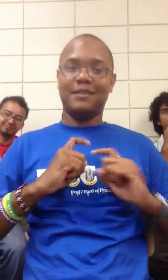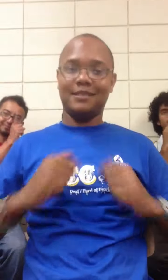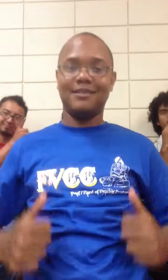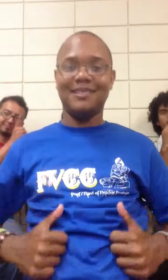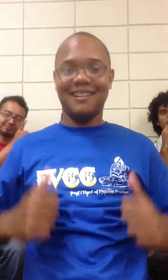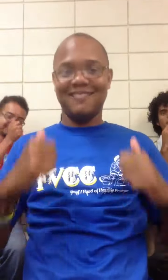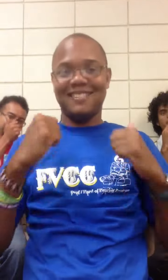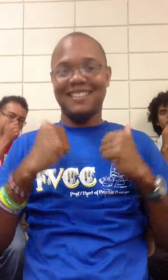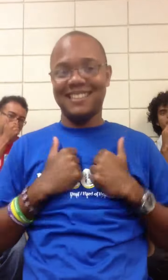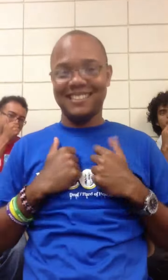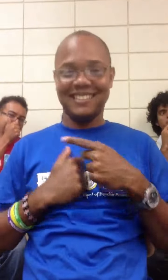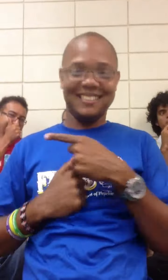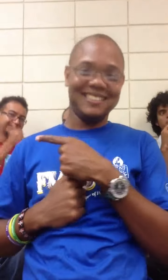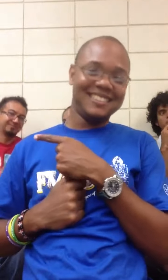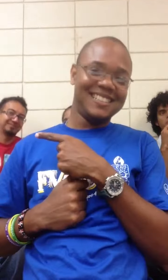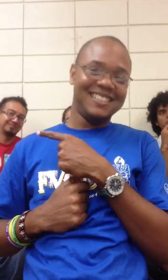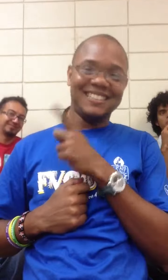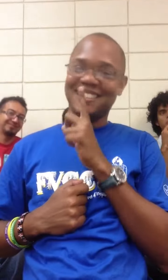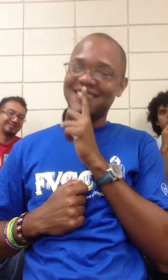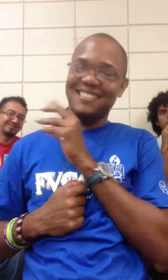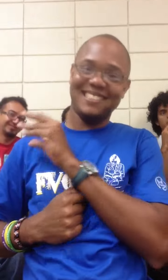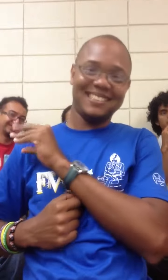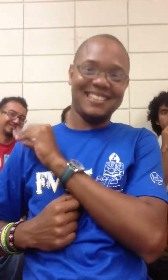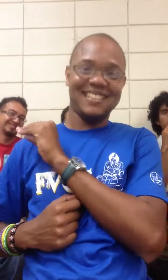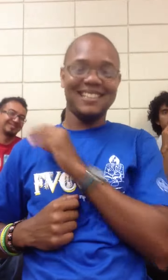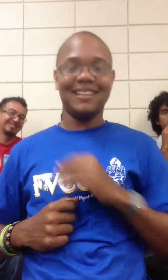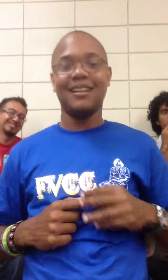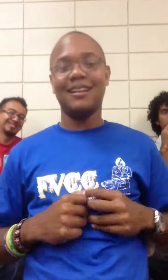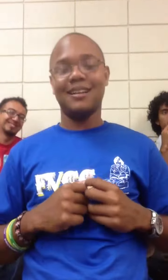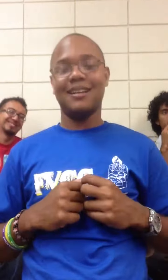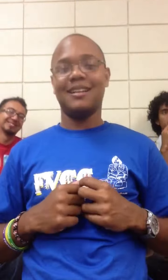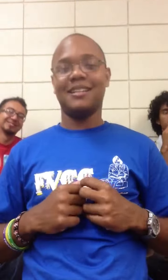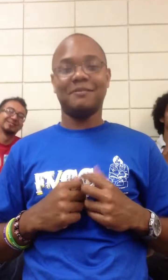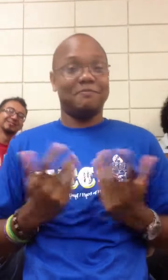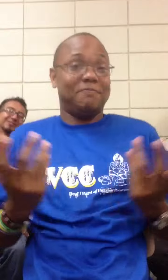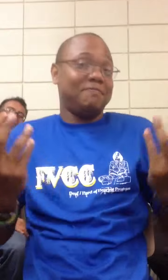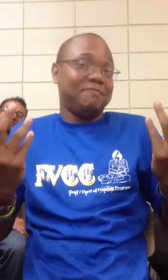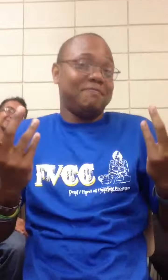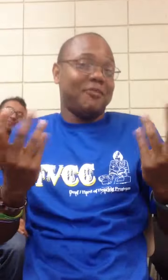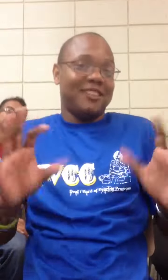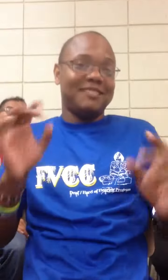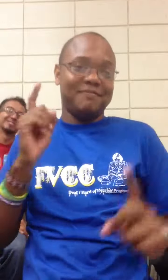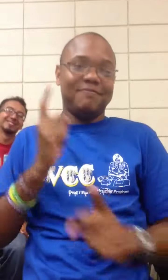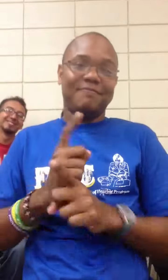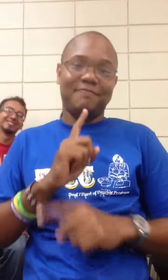el profesor te dice si igual yo arte lo diga